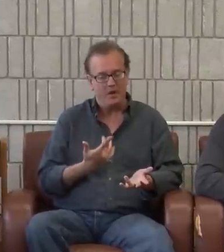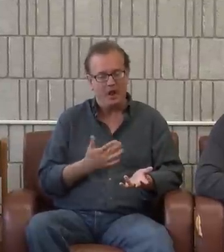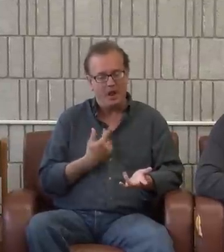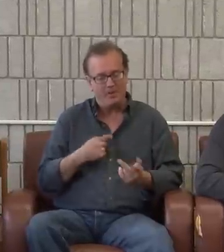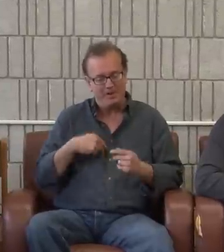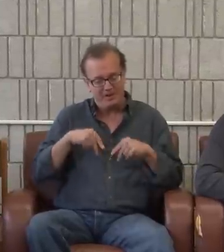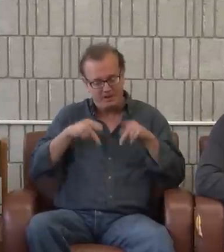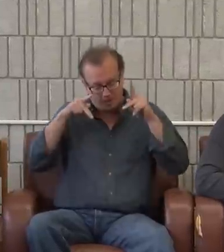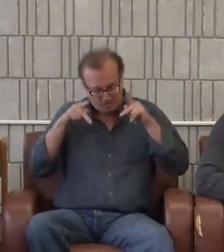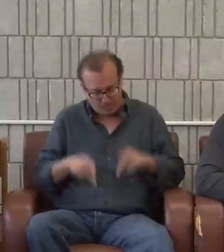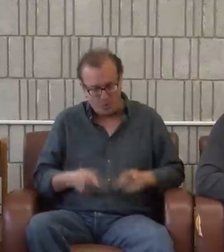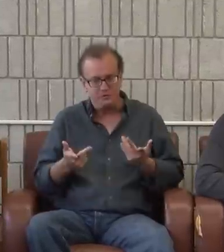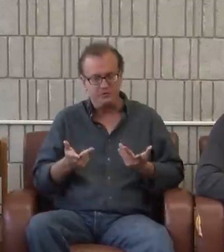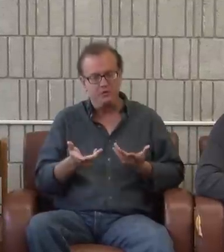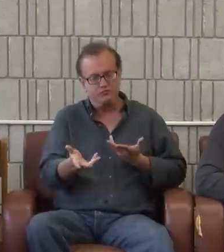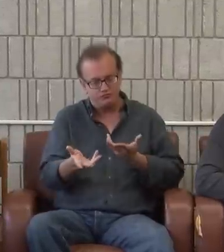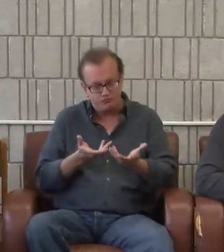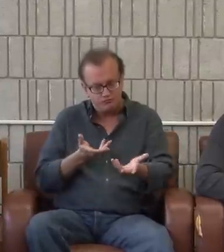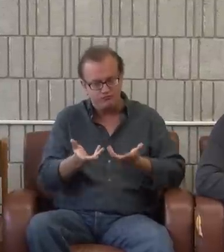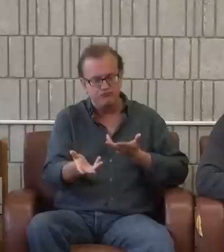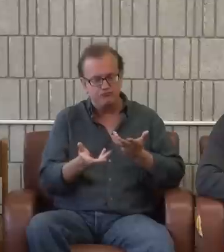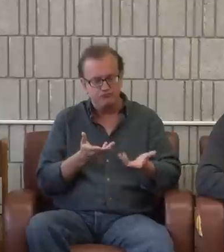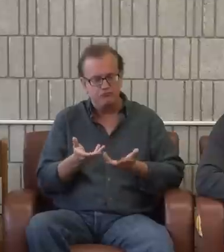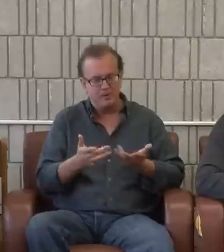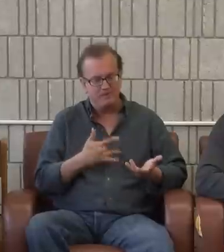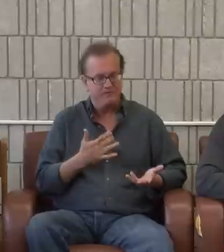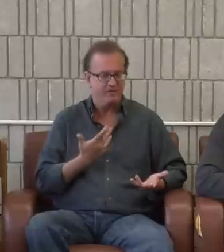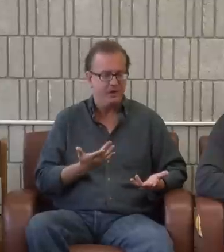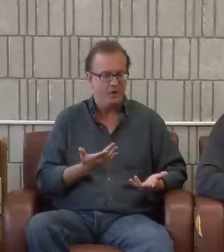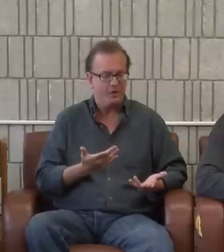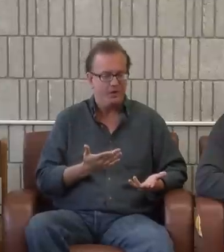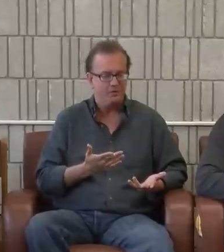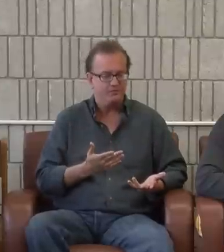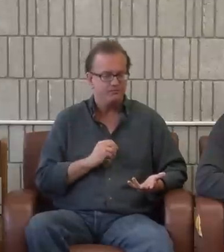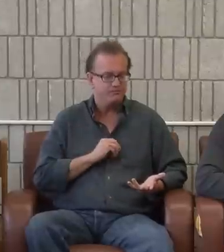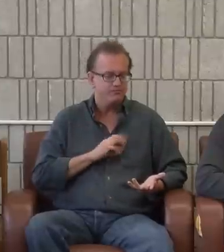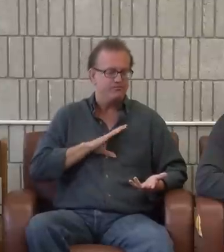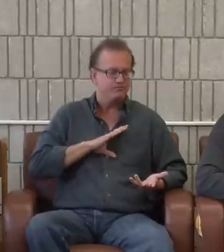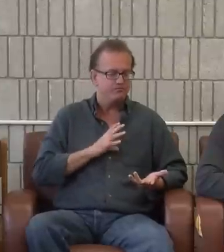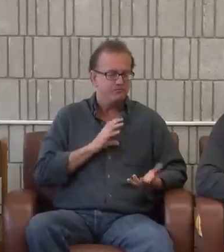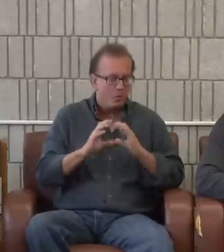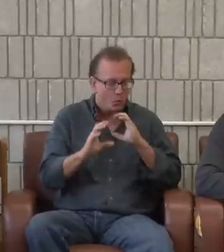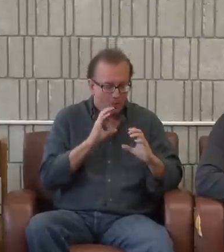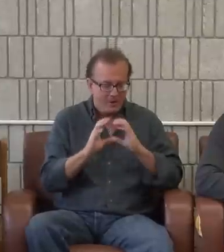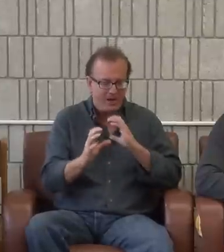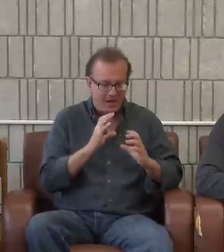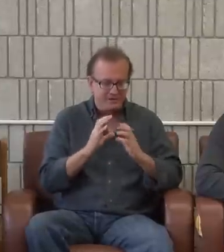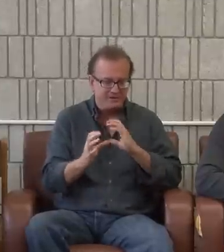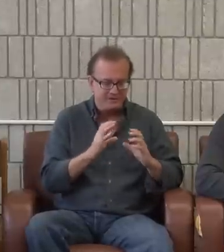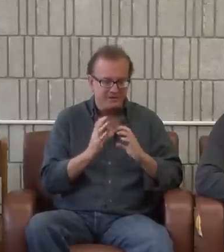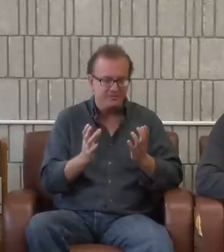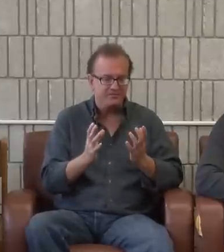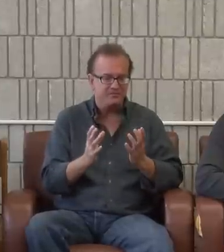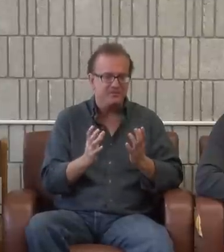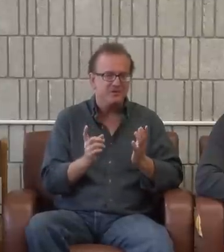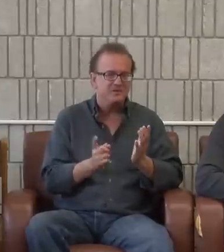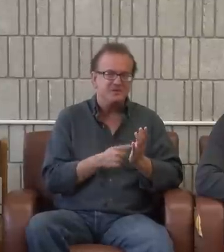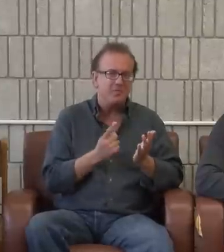go, that's great. I mean, I feel like we're two people. We can have a conversation. And it does make me feel good that I'm communicating with